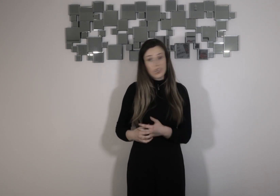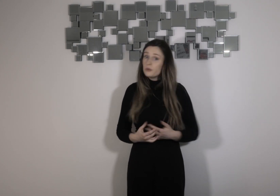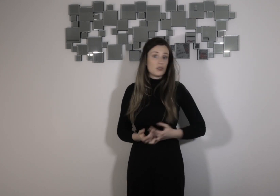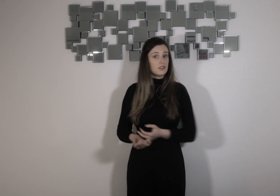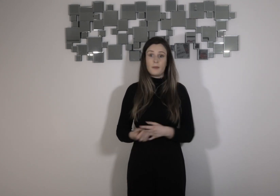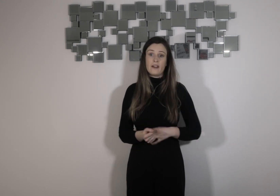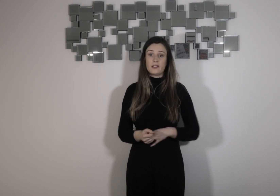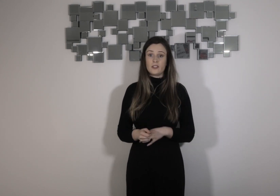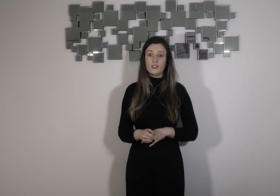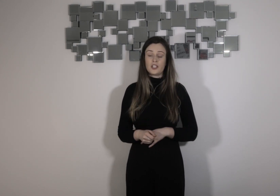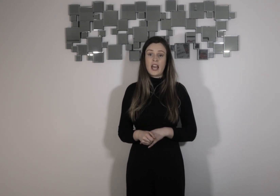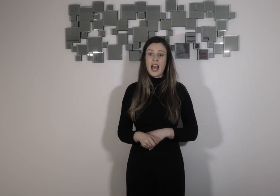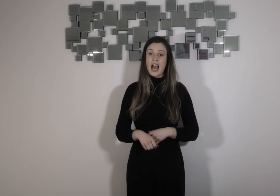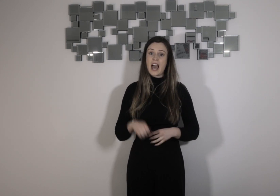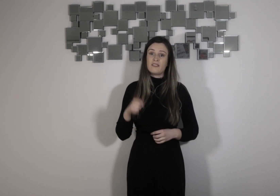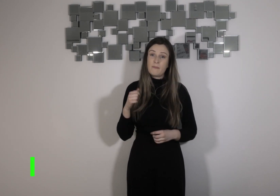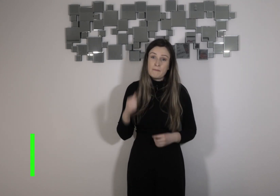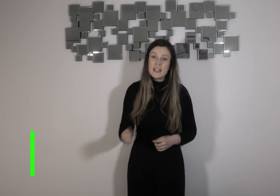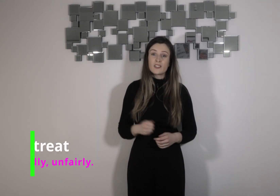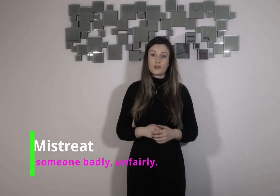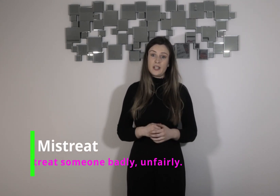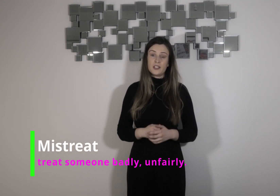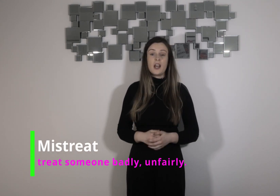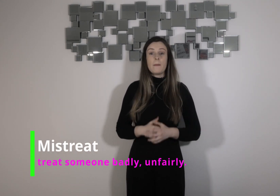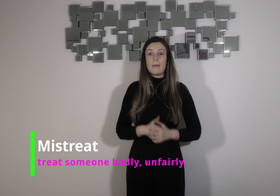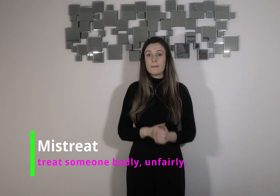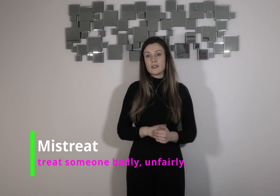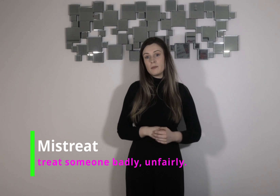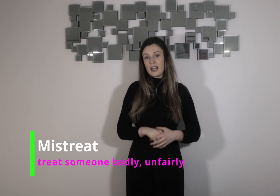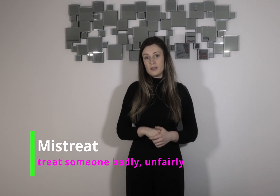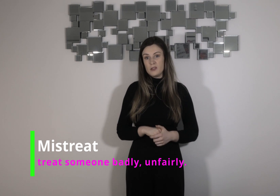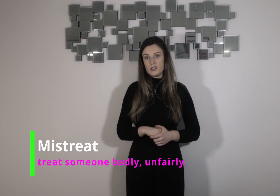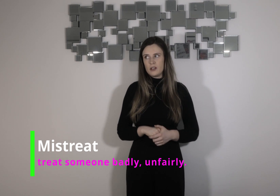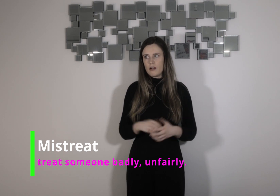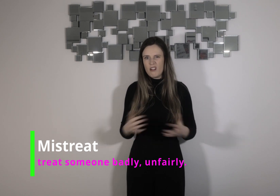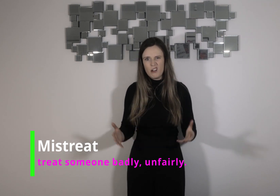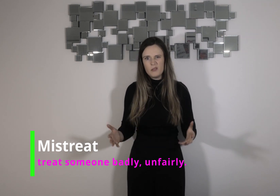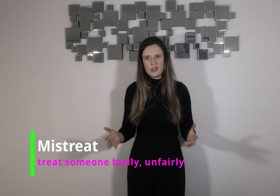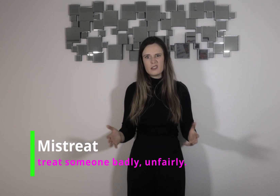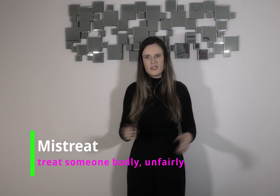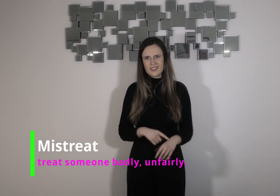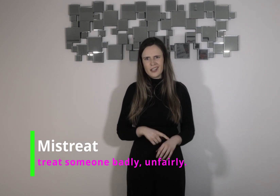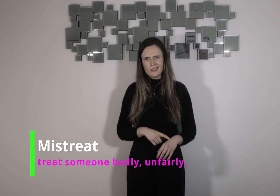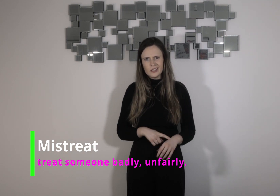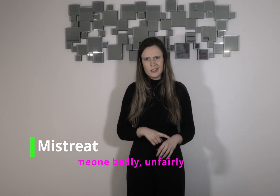don't use their powers for good and mistreat members of the black community all because of their skin colour.